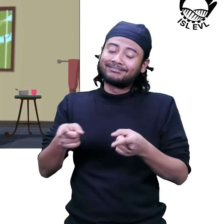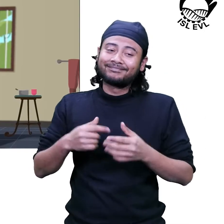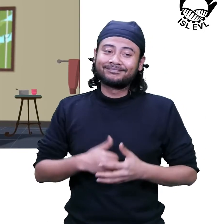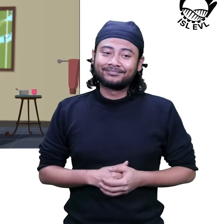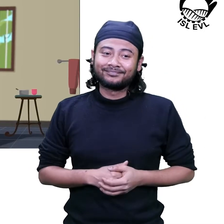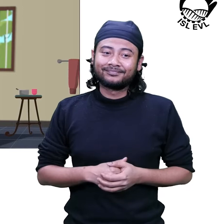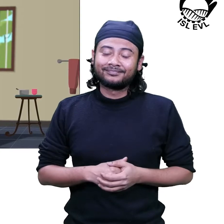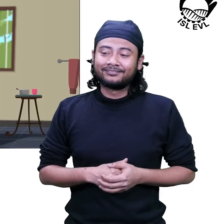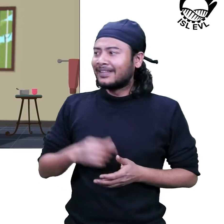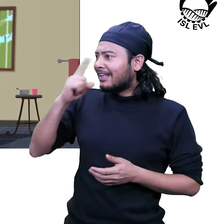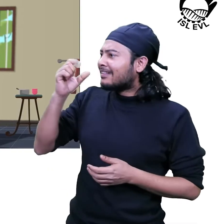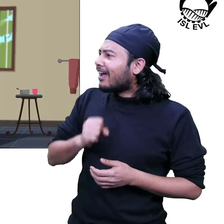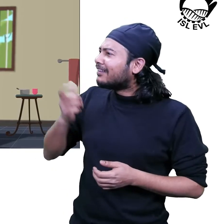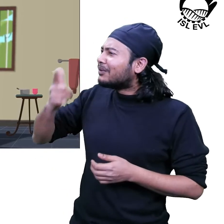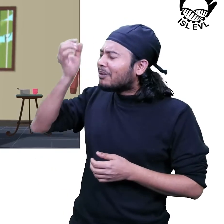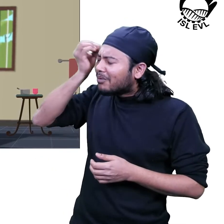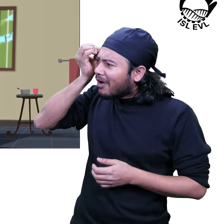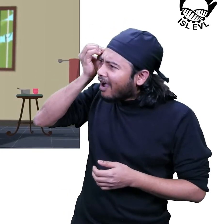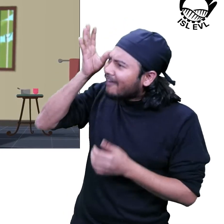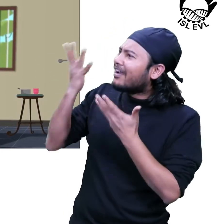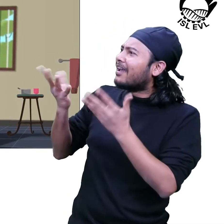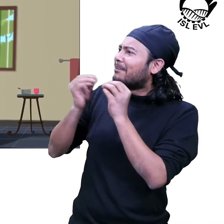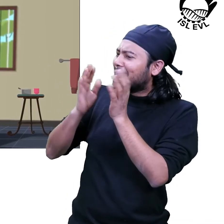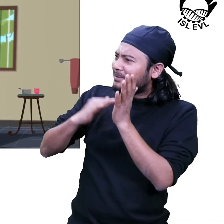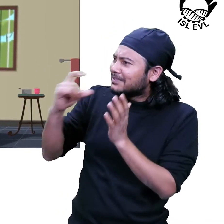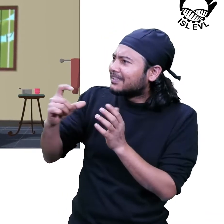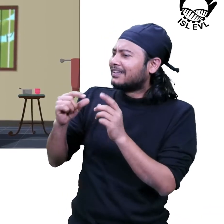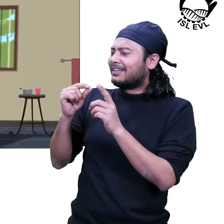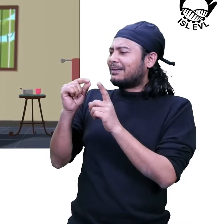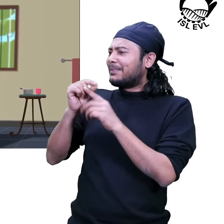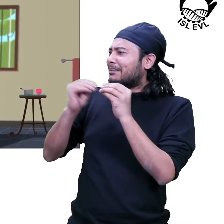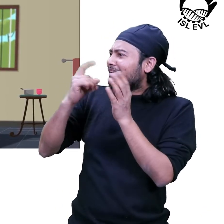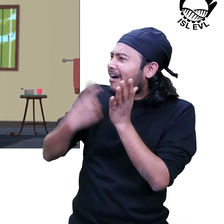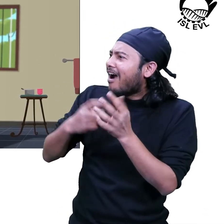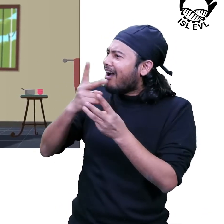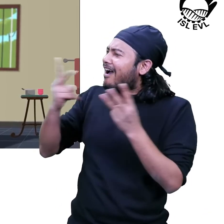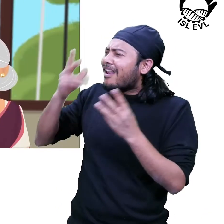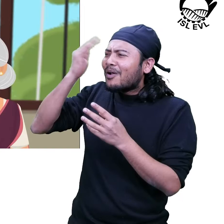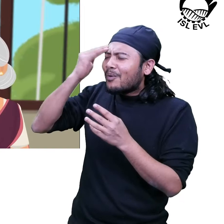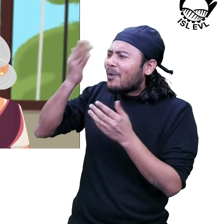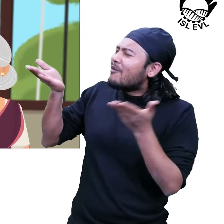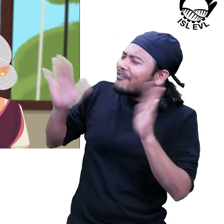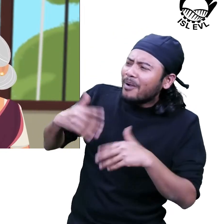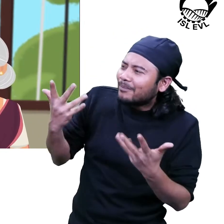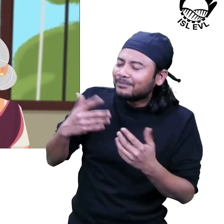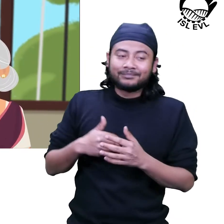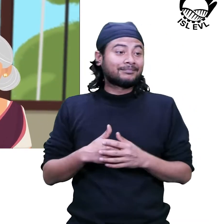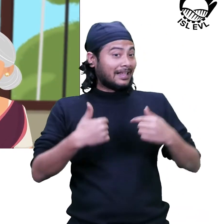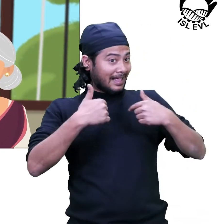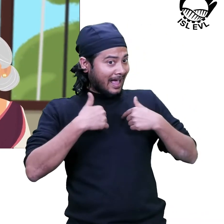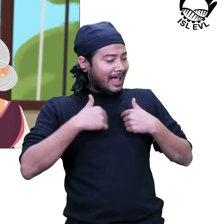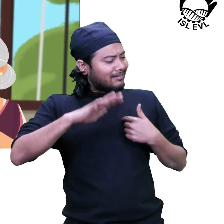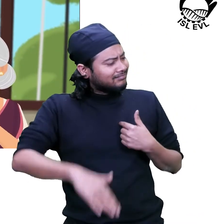How do you know so much about BMC and People's Biodiversity Registers, Grandma? I have